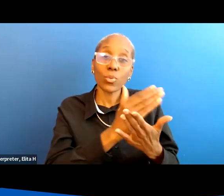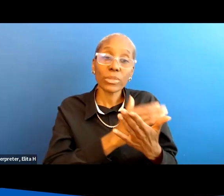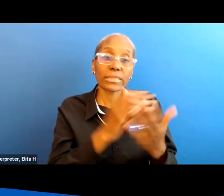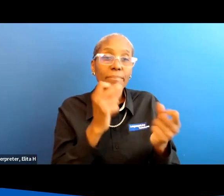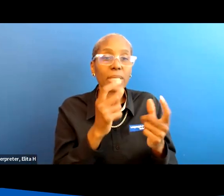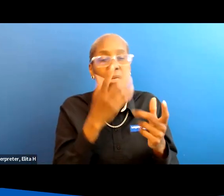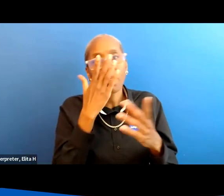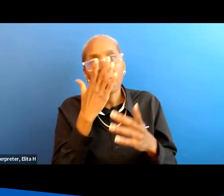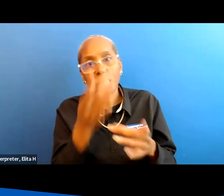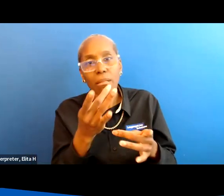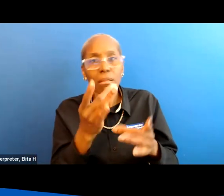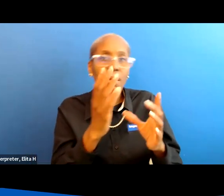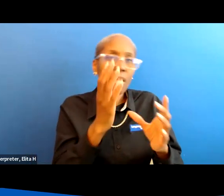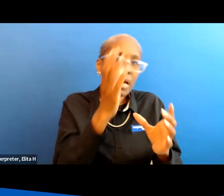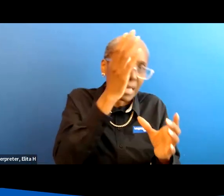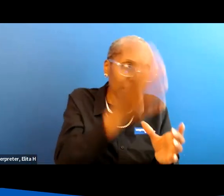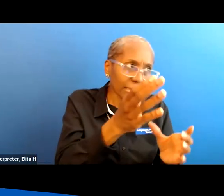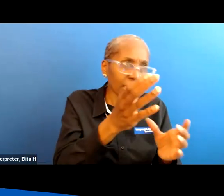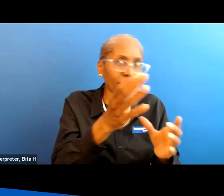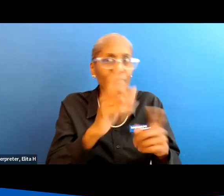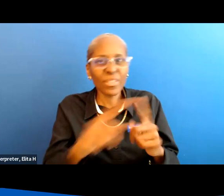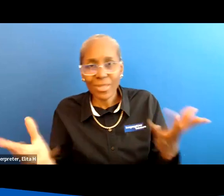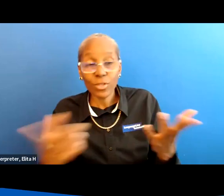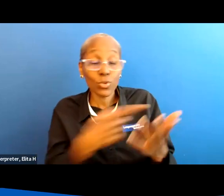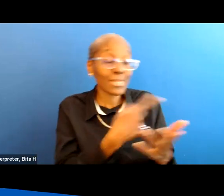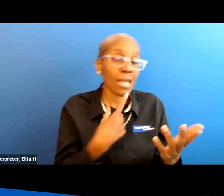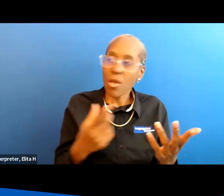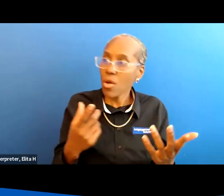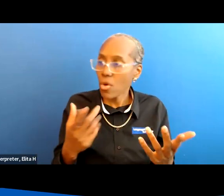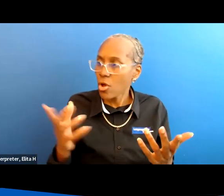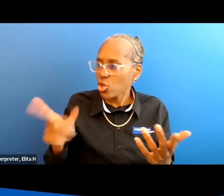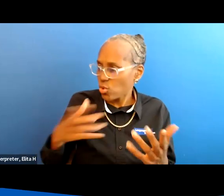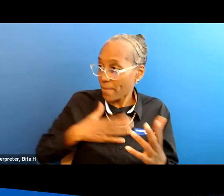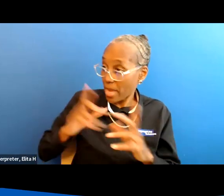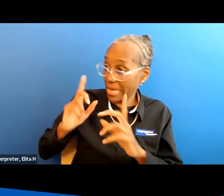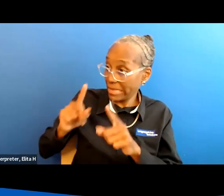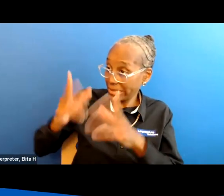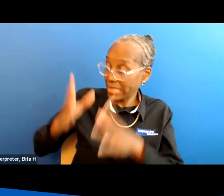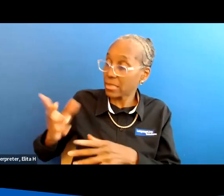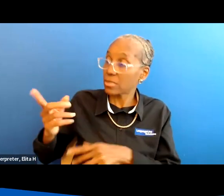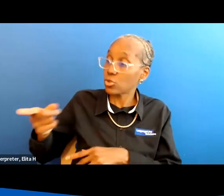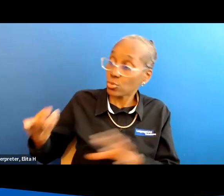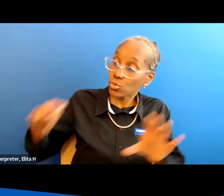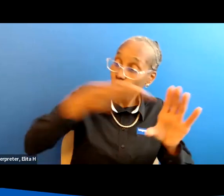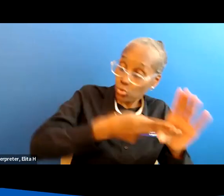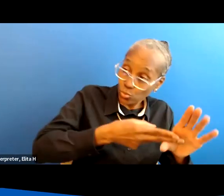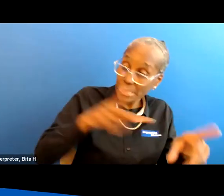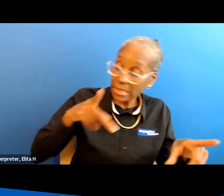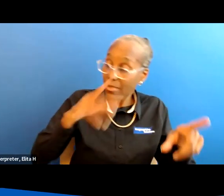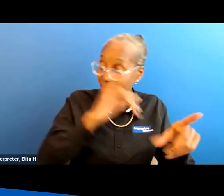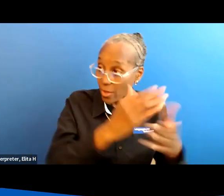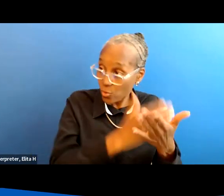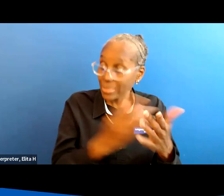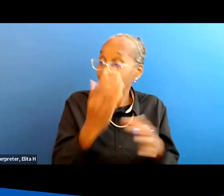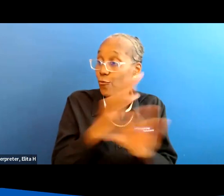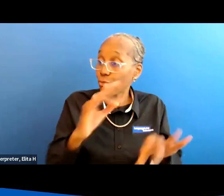concepts it has all kinds of things in it so you can say oh you're my attendant i'd like to for you to attend this course it's free it's